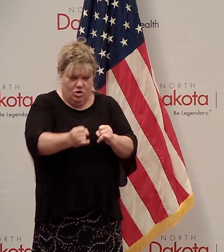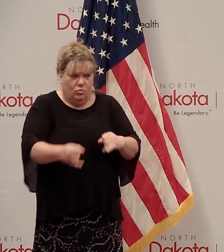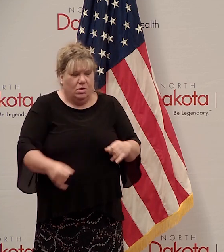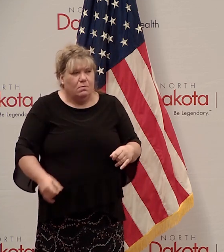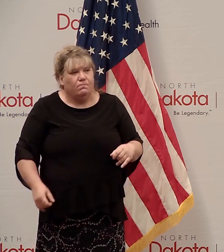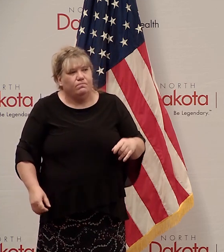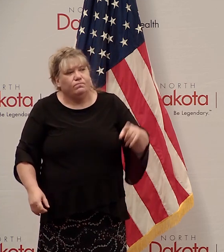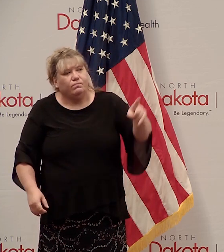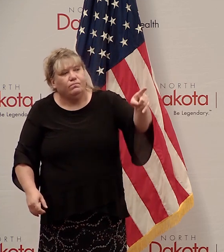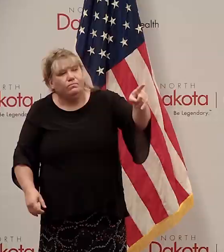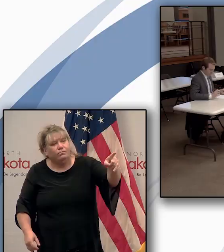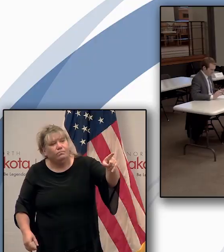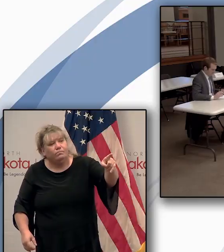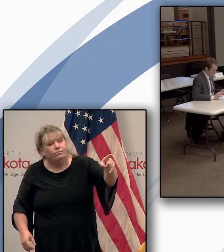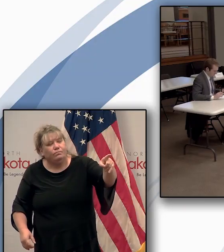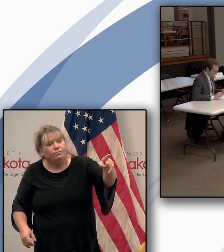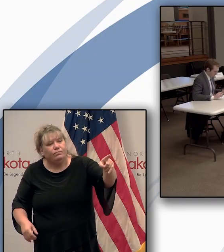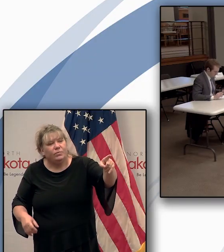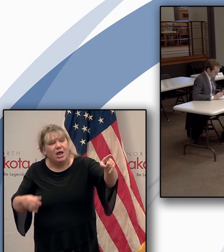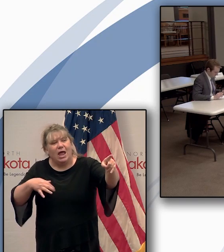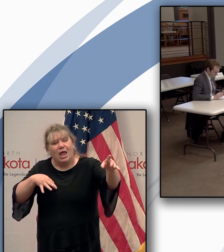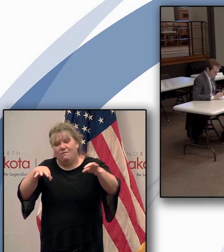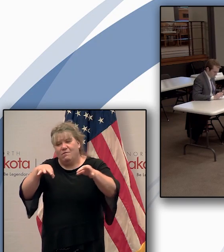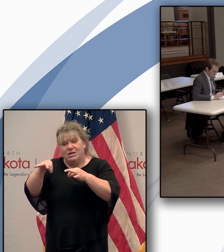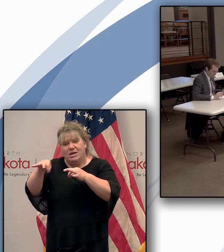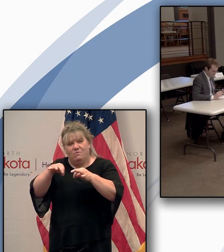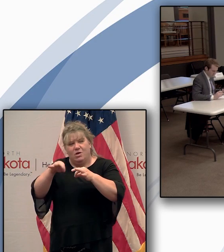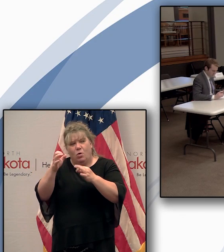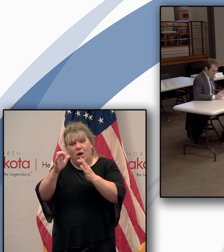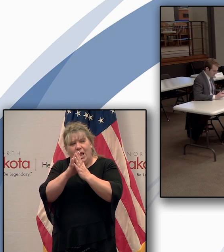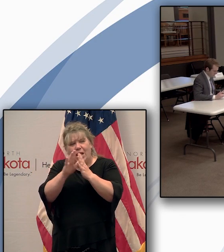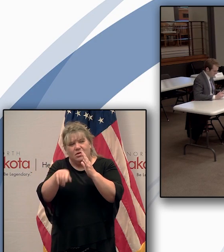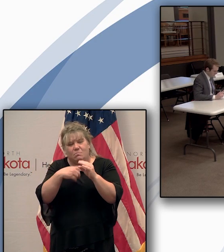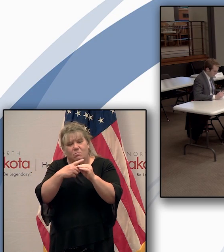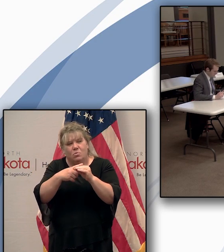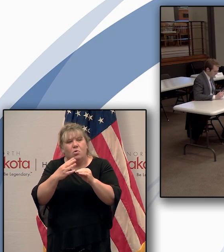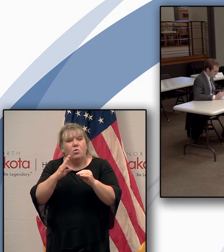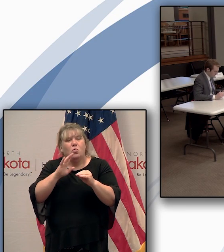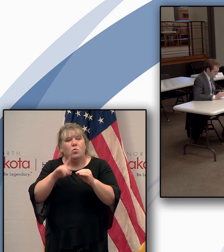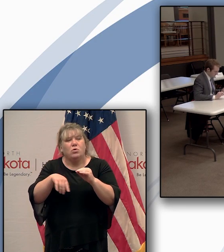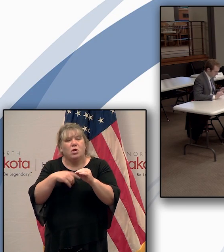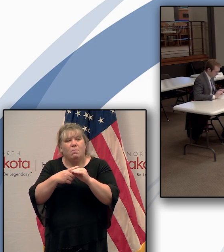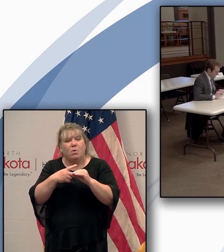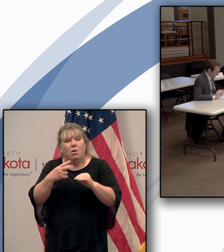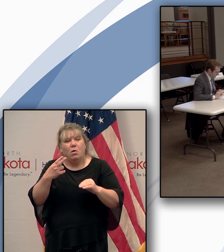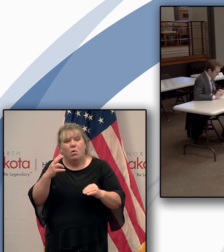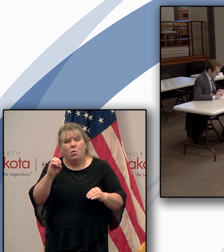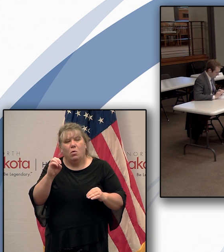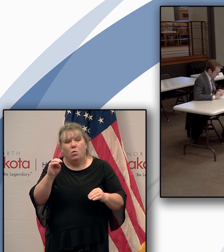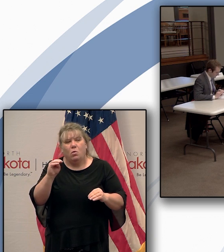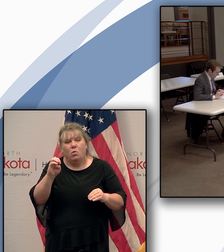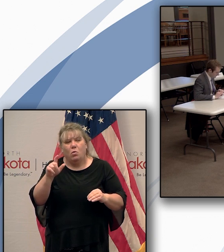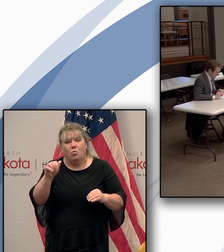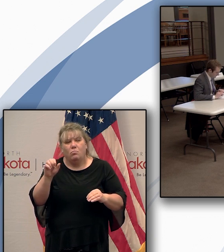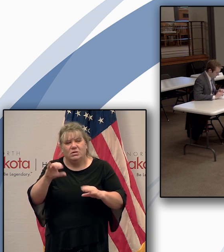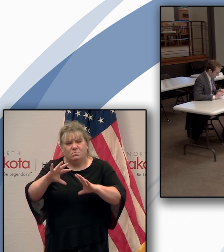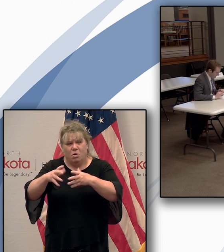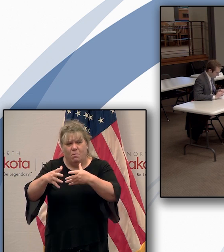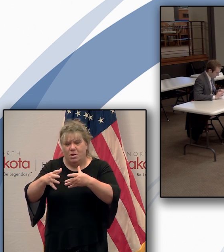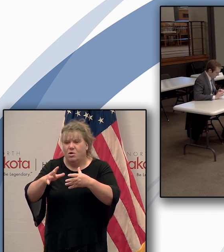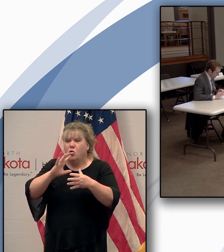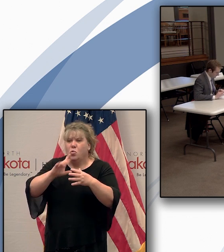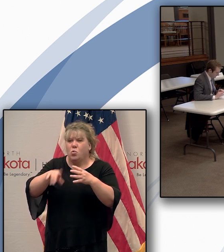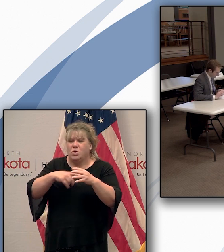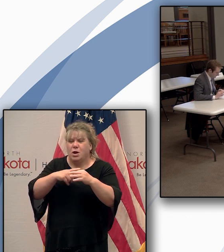I have just a definition that I'd like to ask here. When you were talking about the homeless population, I think you mentioned scattered housing. I was just wondering if you could